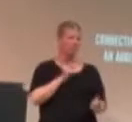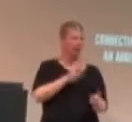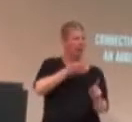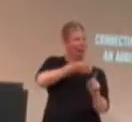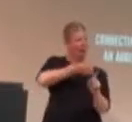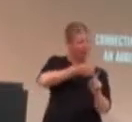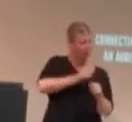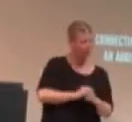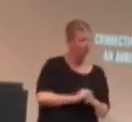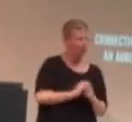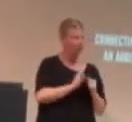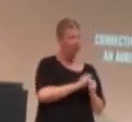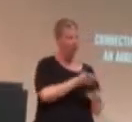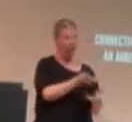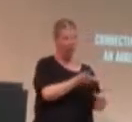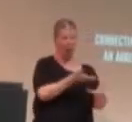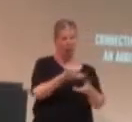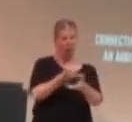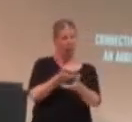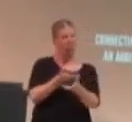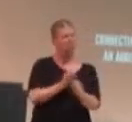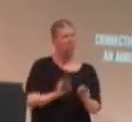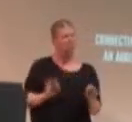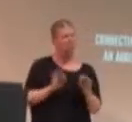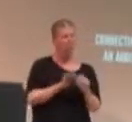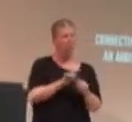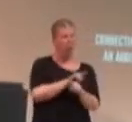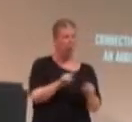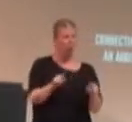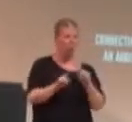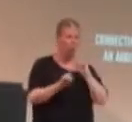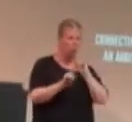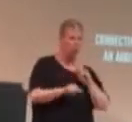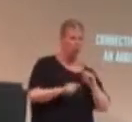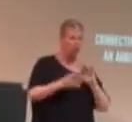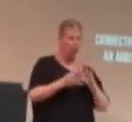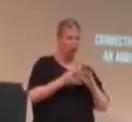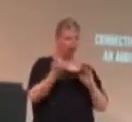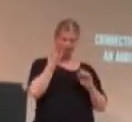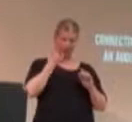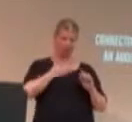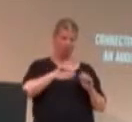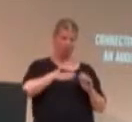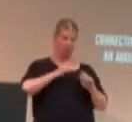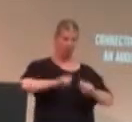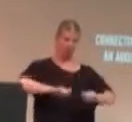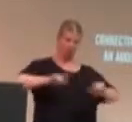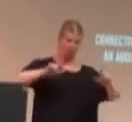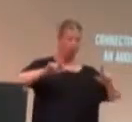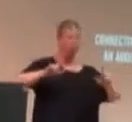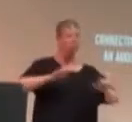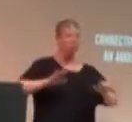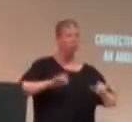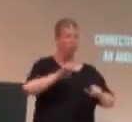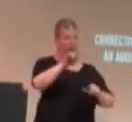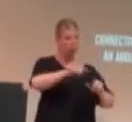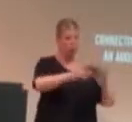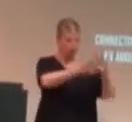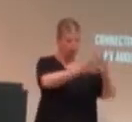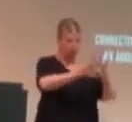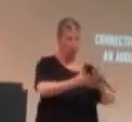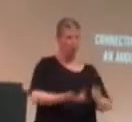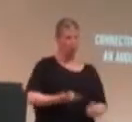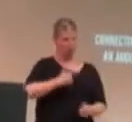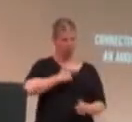interaction. Obviously, it's important that you reply to comments, messages, emails. That you encourage commenting through open